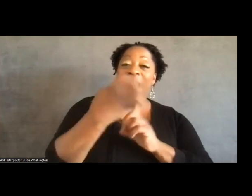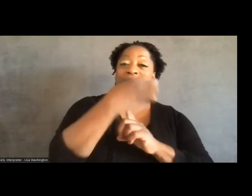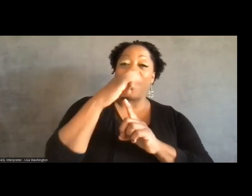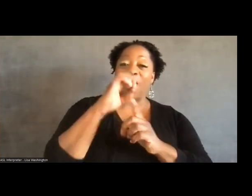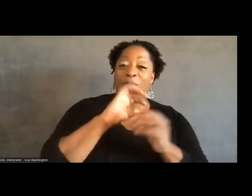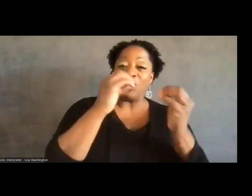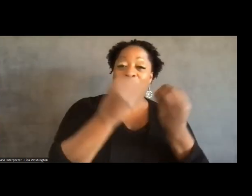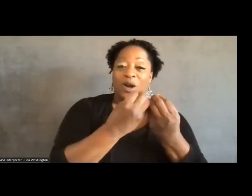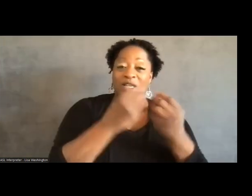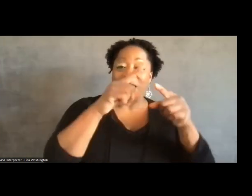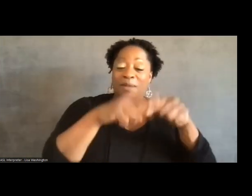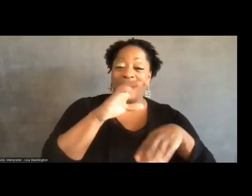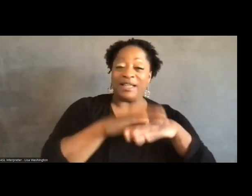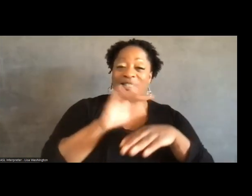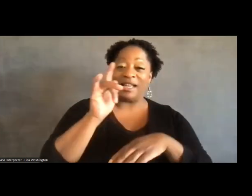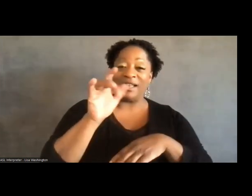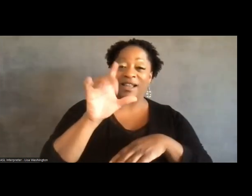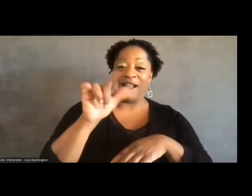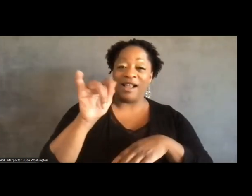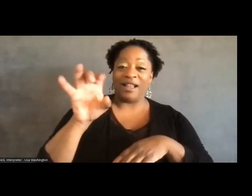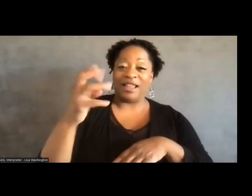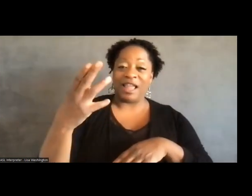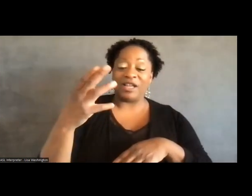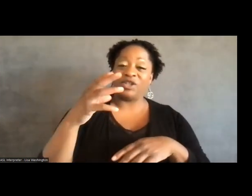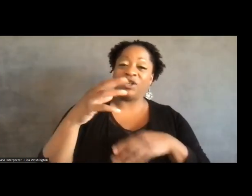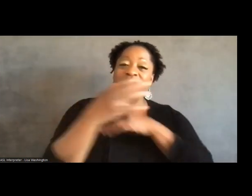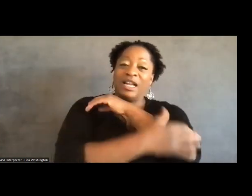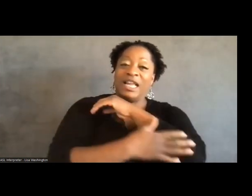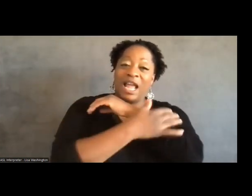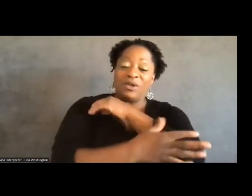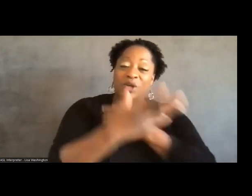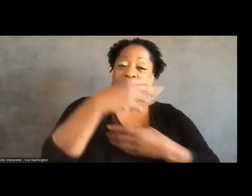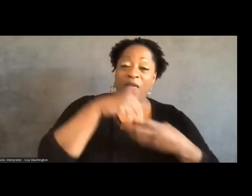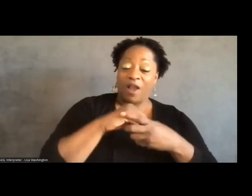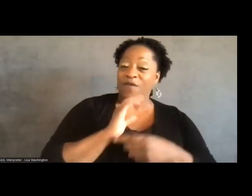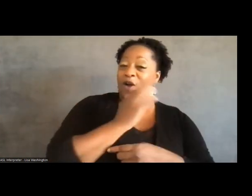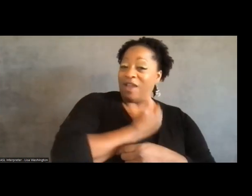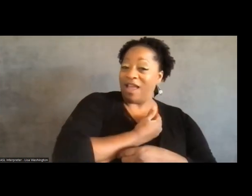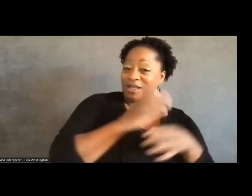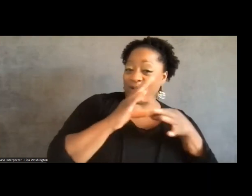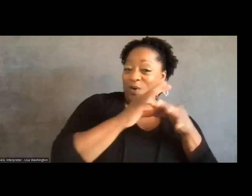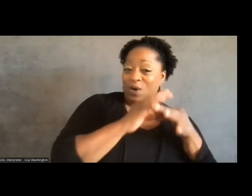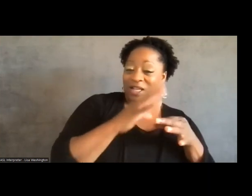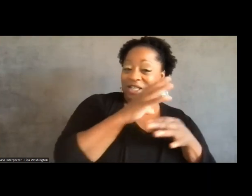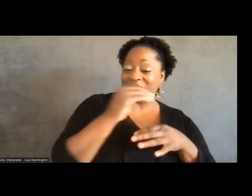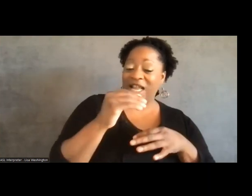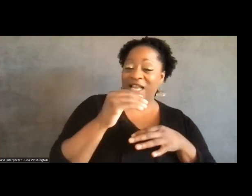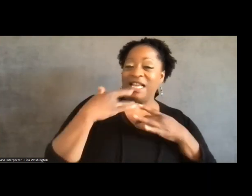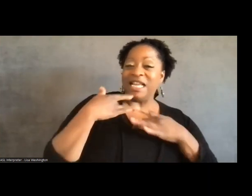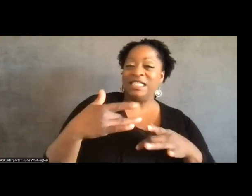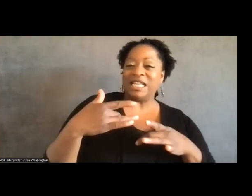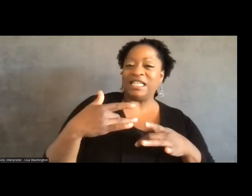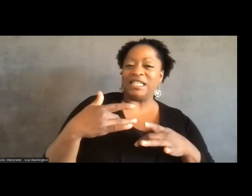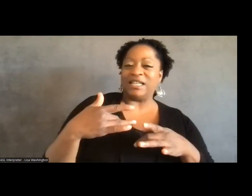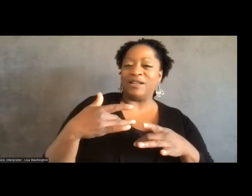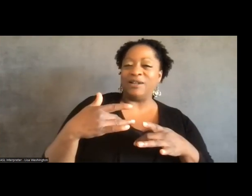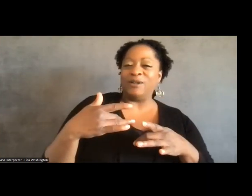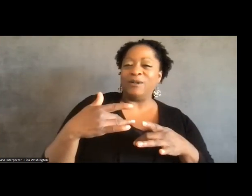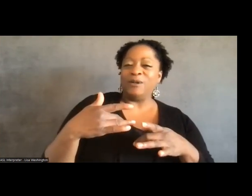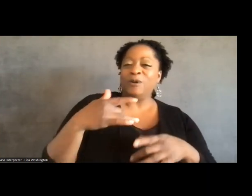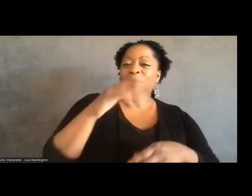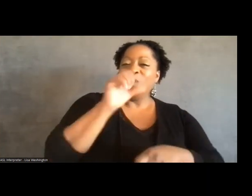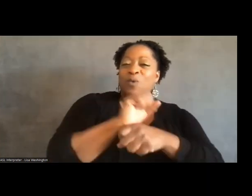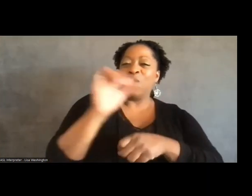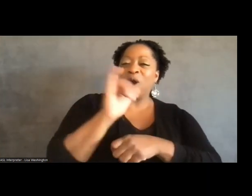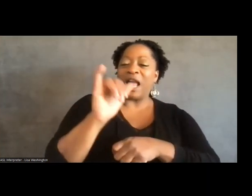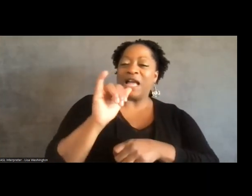based in Letcher County, comprised of a number of us, that served as more of like a traditional plaintiff in a NEPA